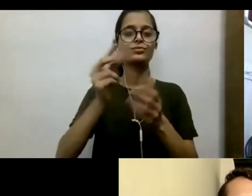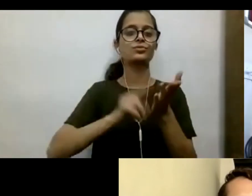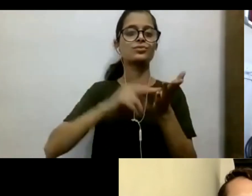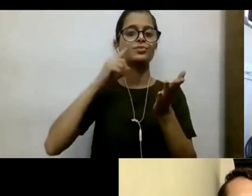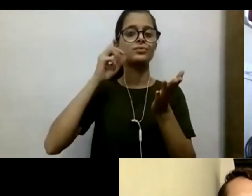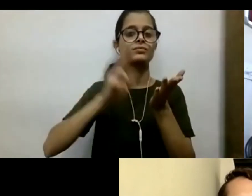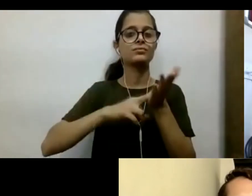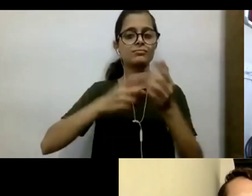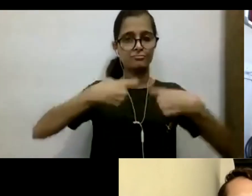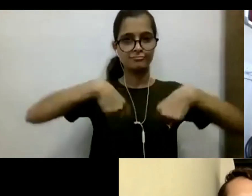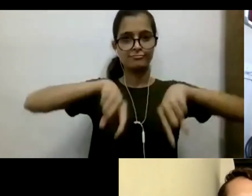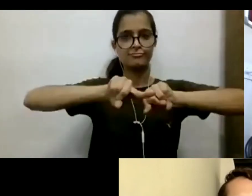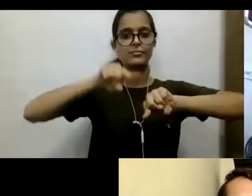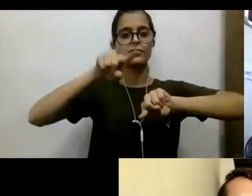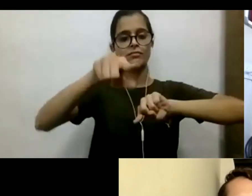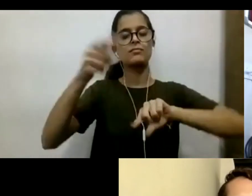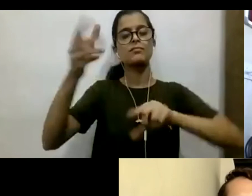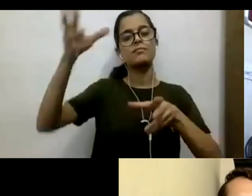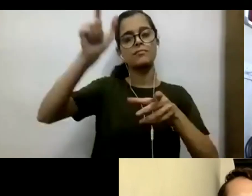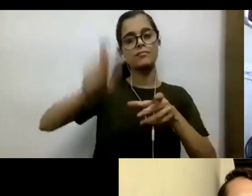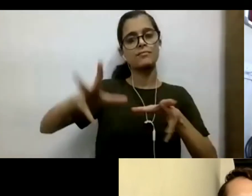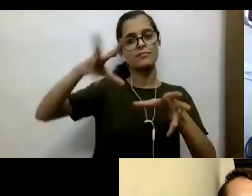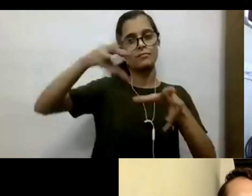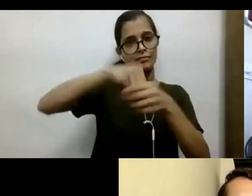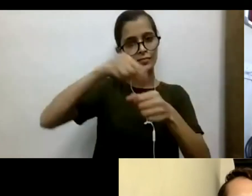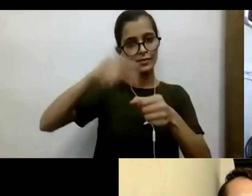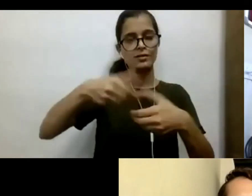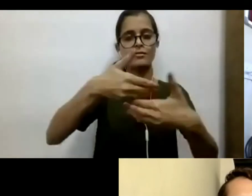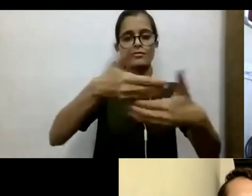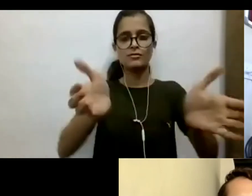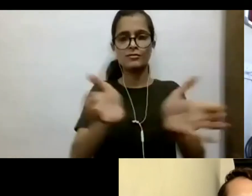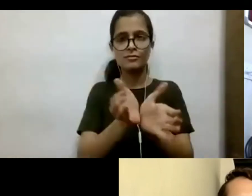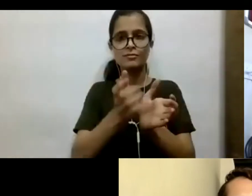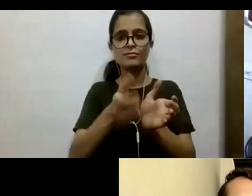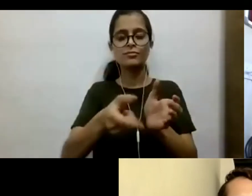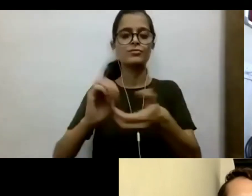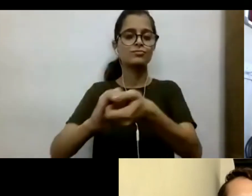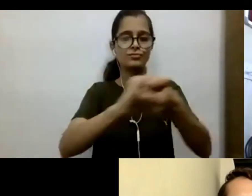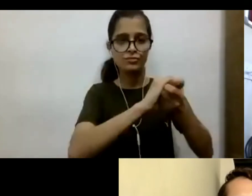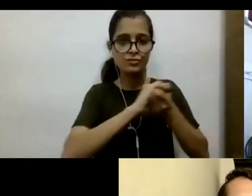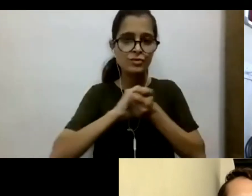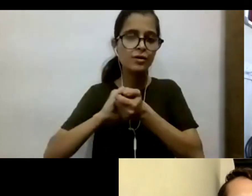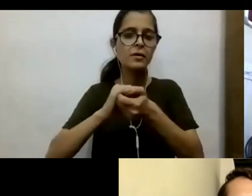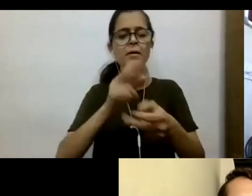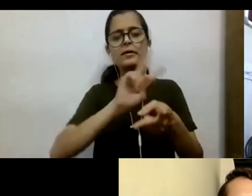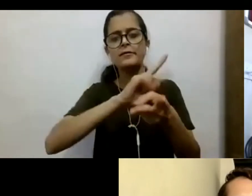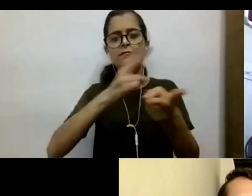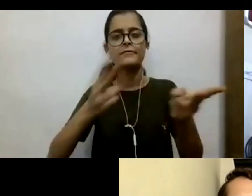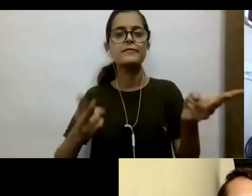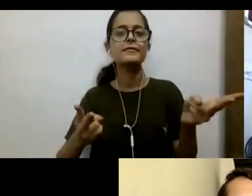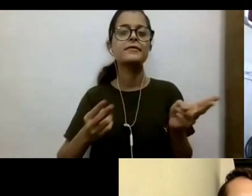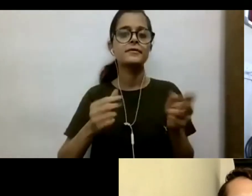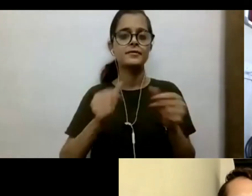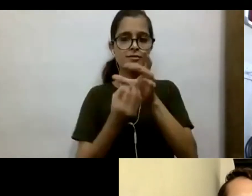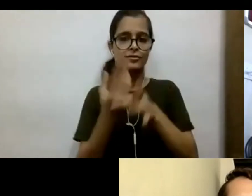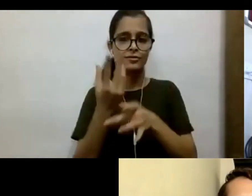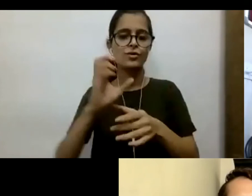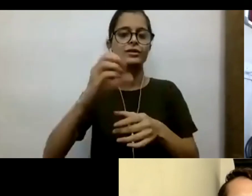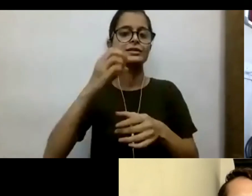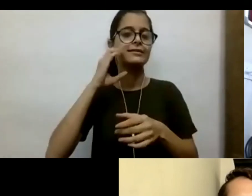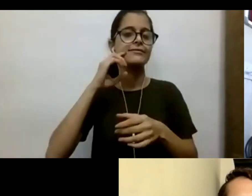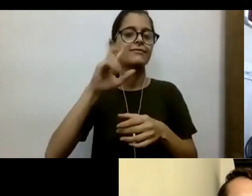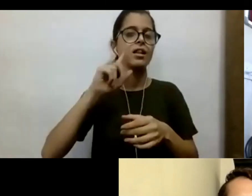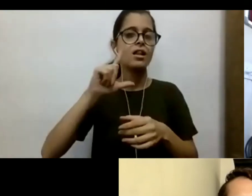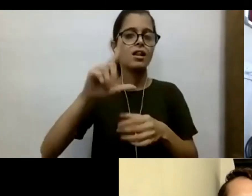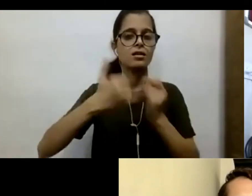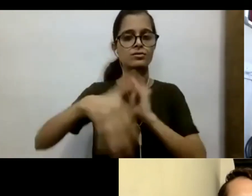She works with several community-based organizations and collectives and collaborates with civil society organizations,